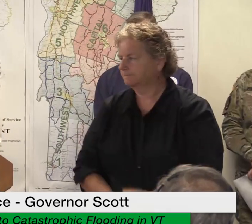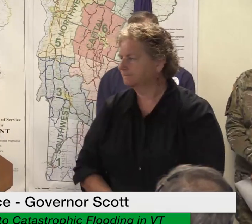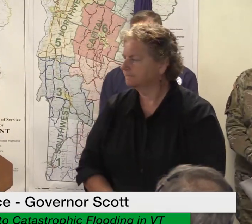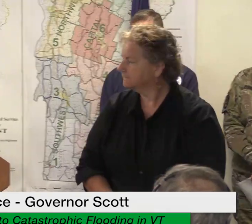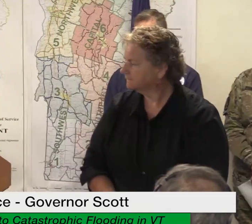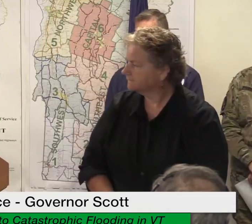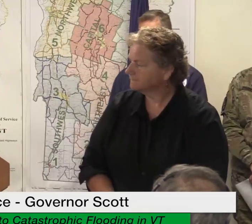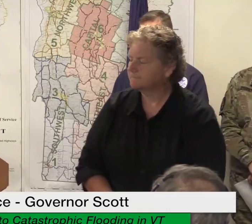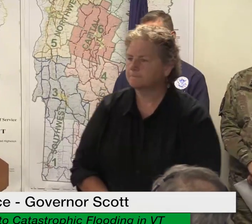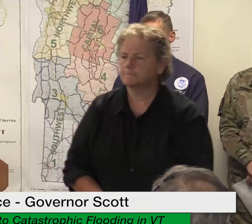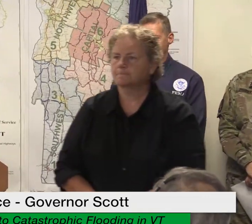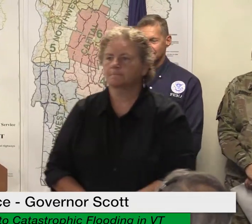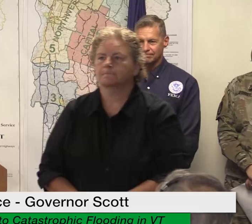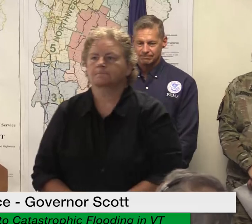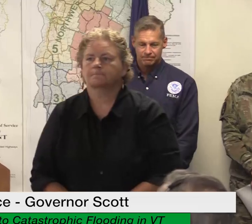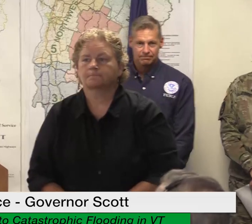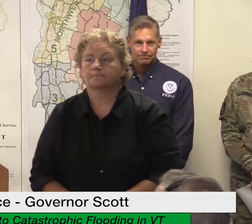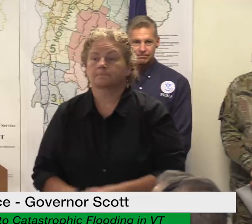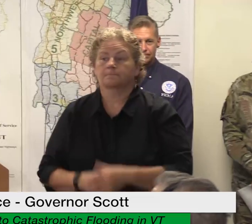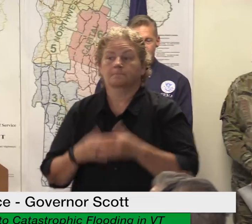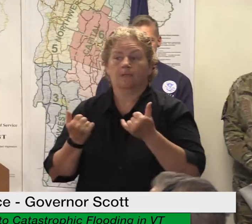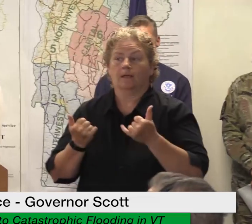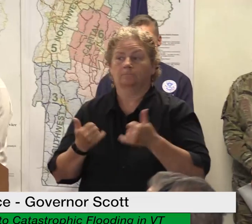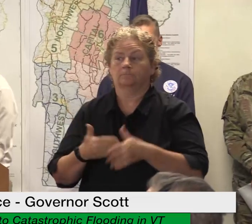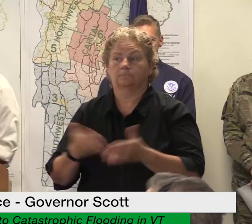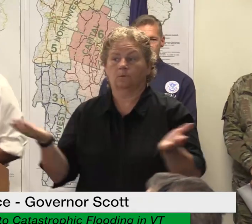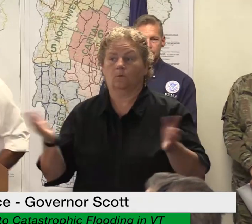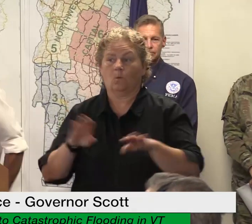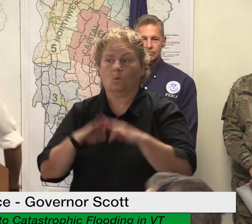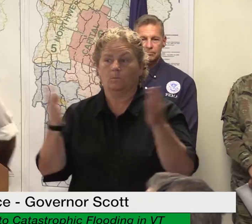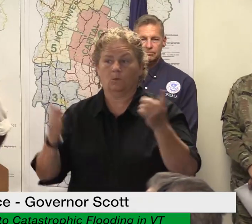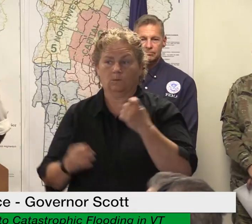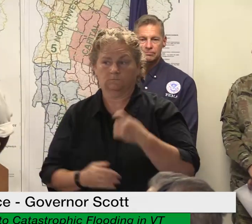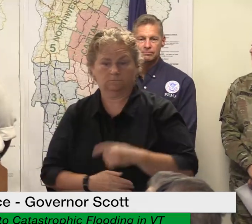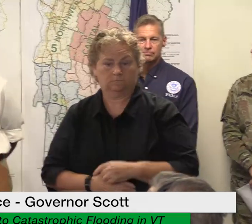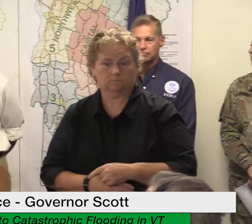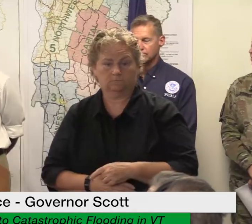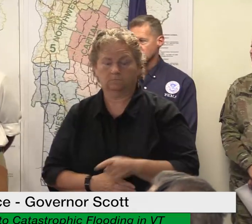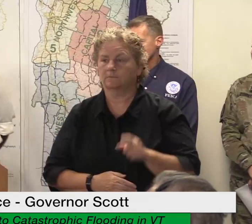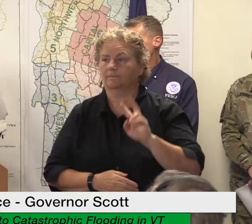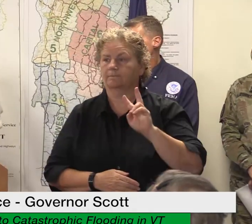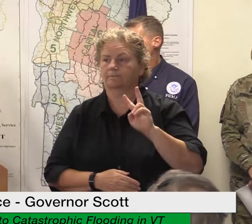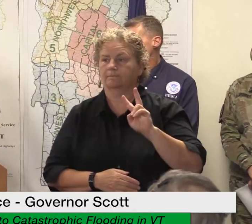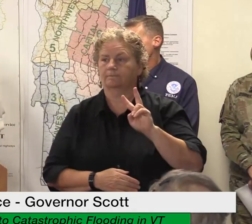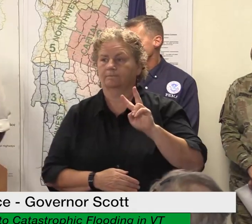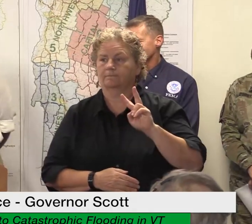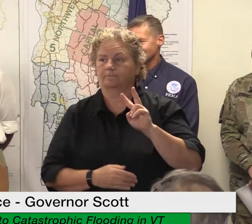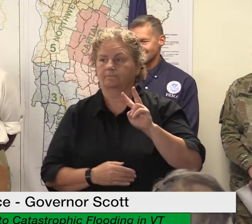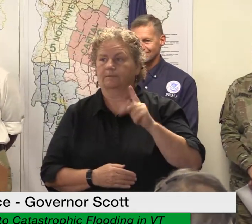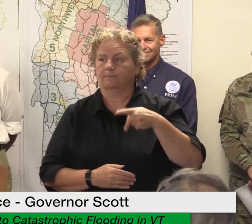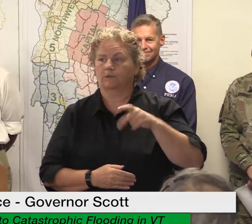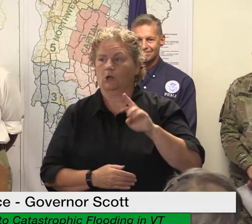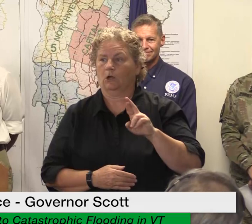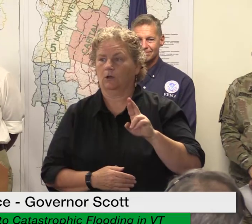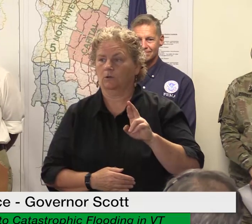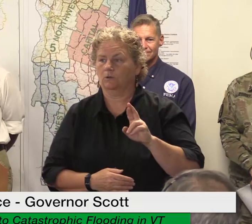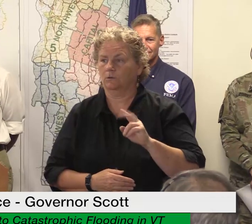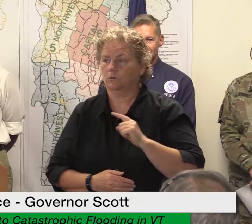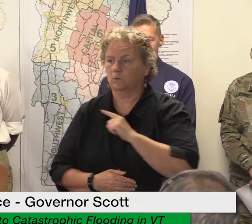i'll open up to questions secretary curly i have a couple questions about the 20 million grant program